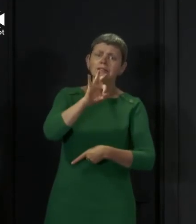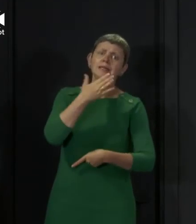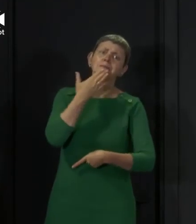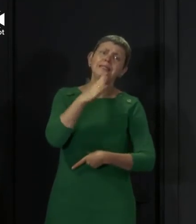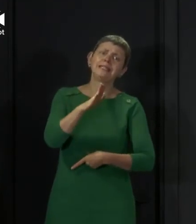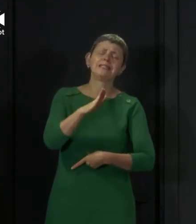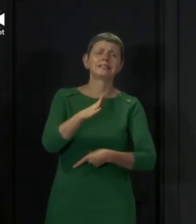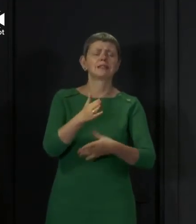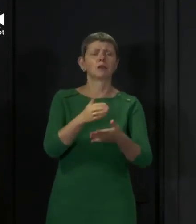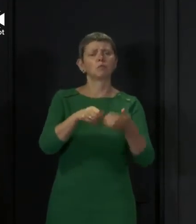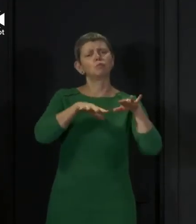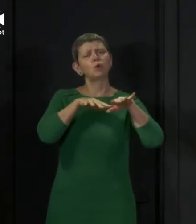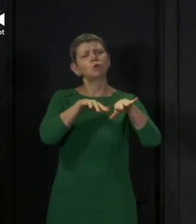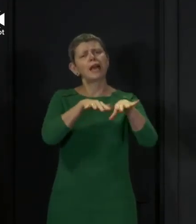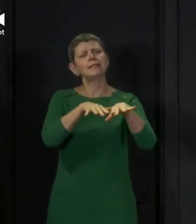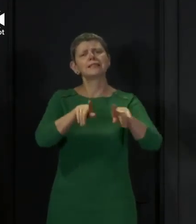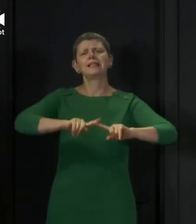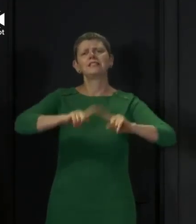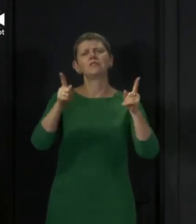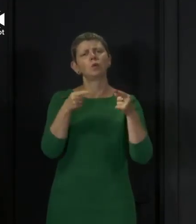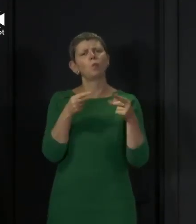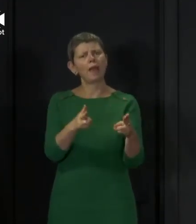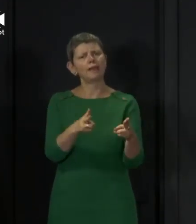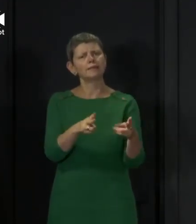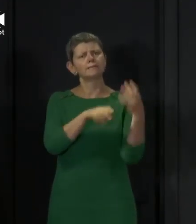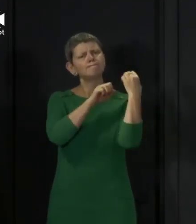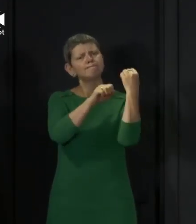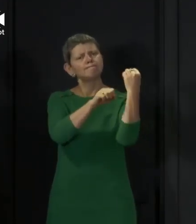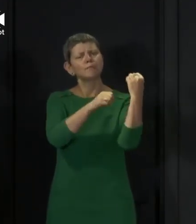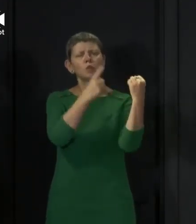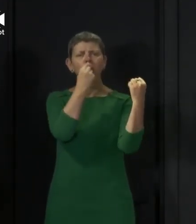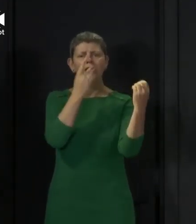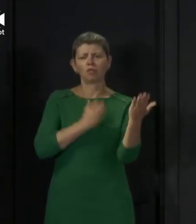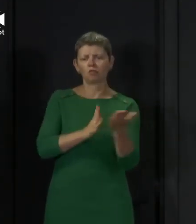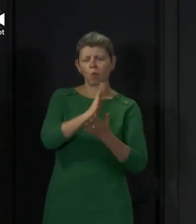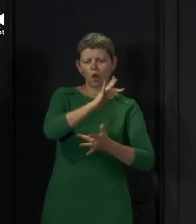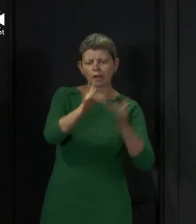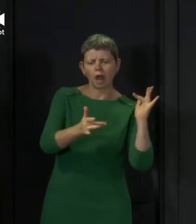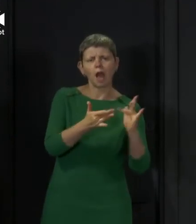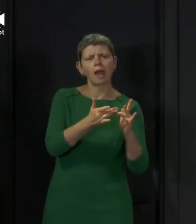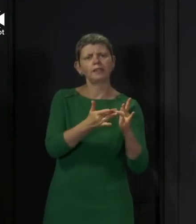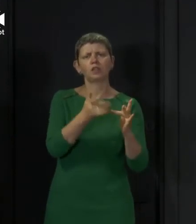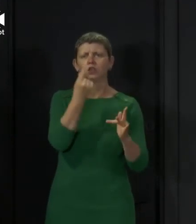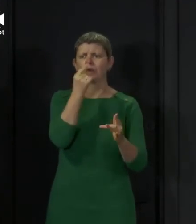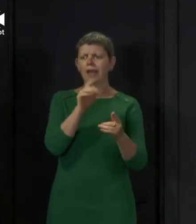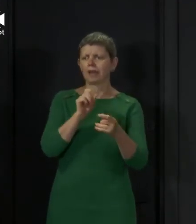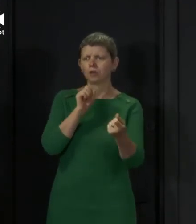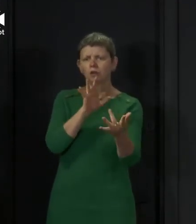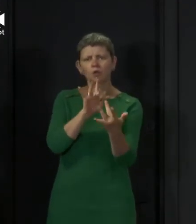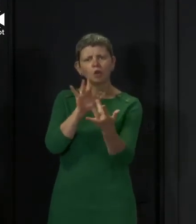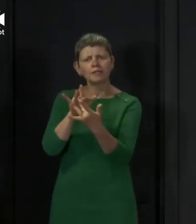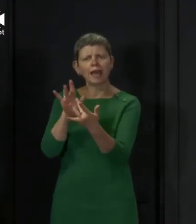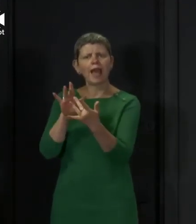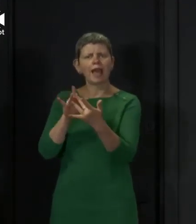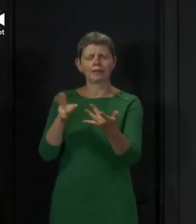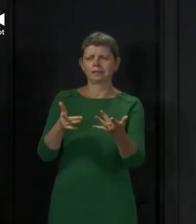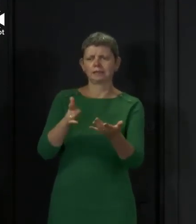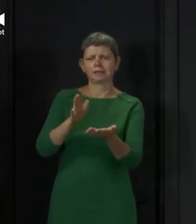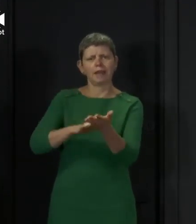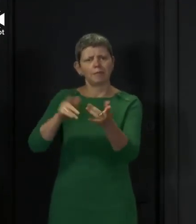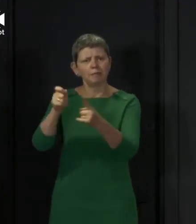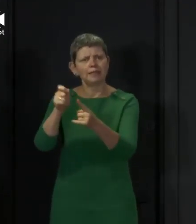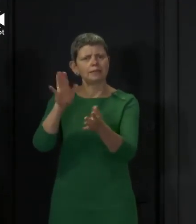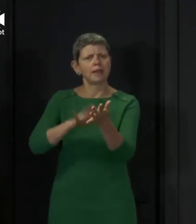ways. For example, you can make your voice heard online, you can lobby elected representatives, or you can make a donation to anti